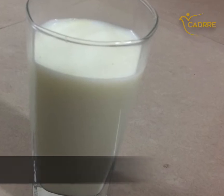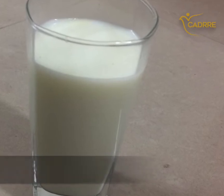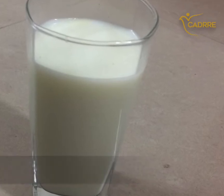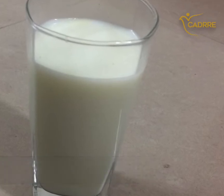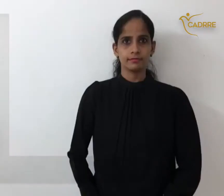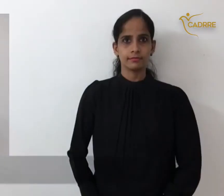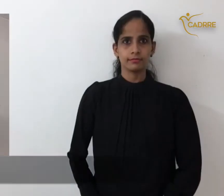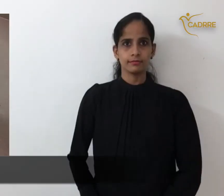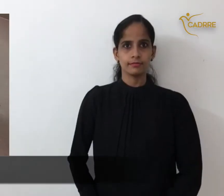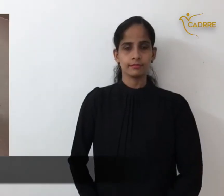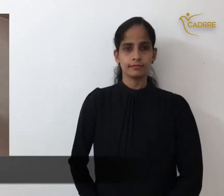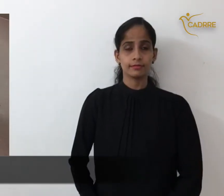milk milk